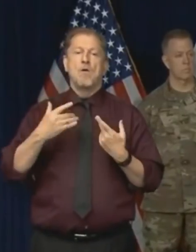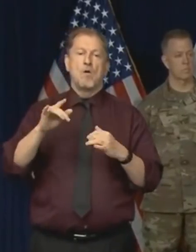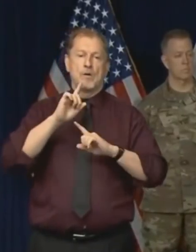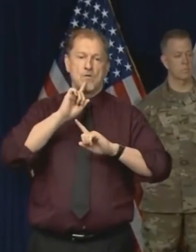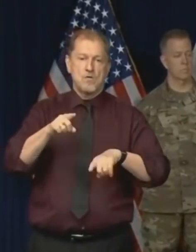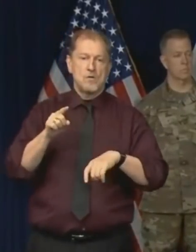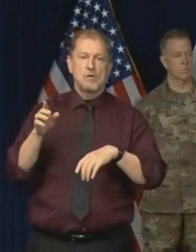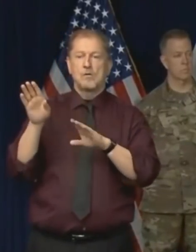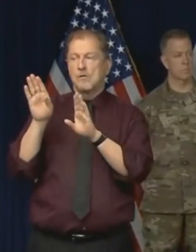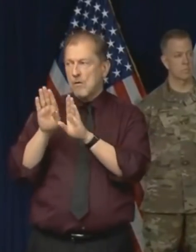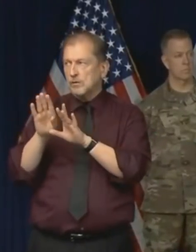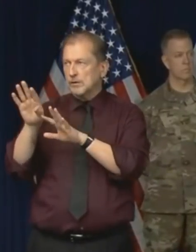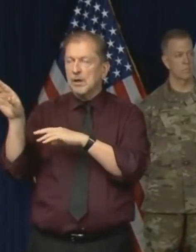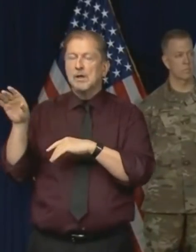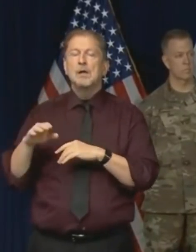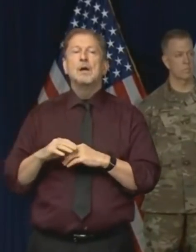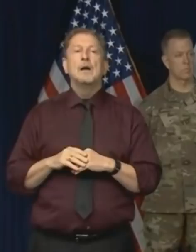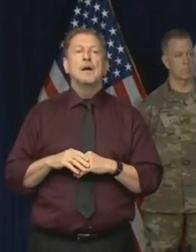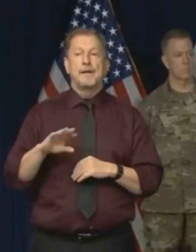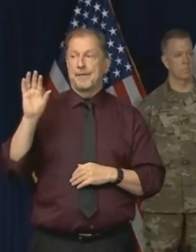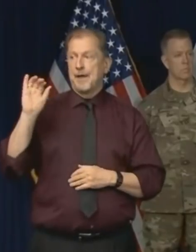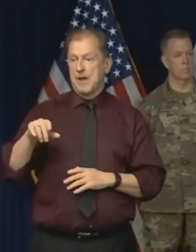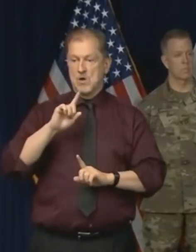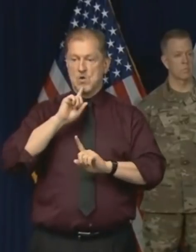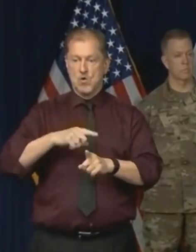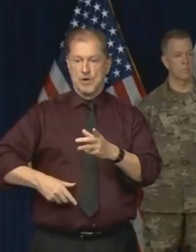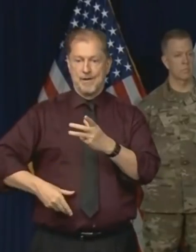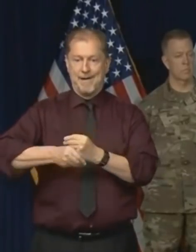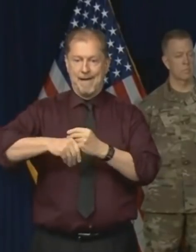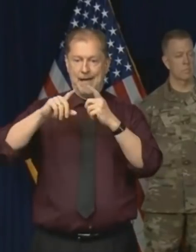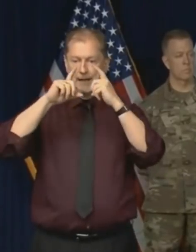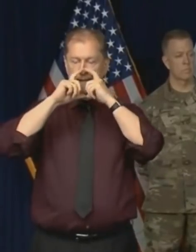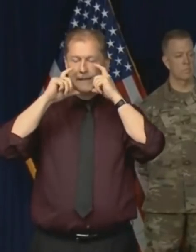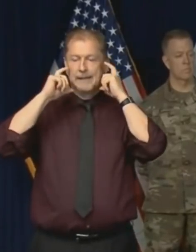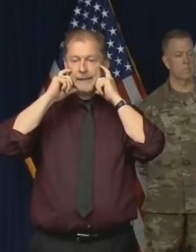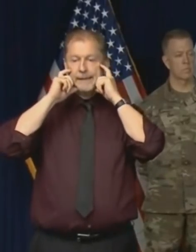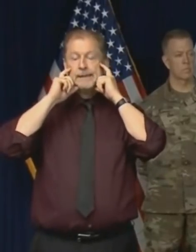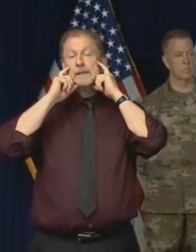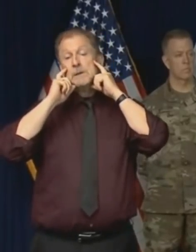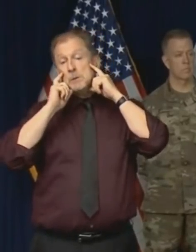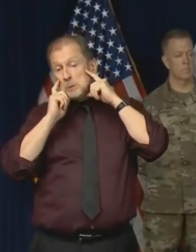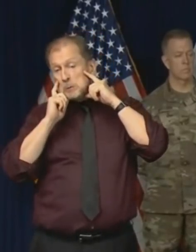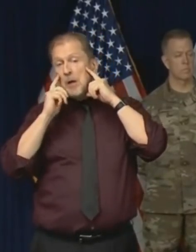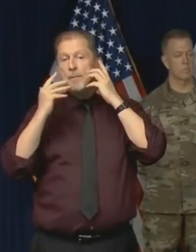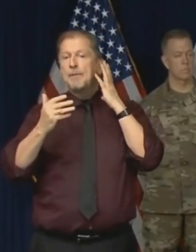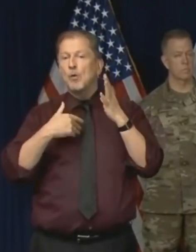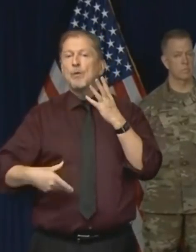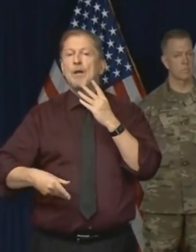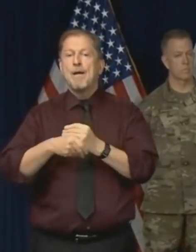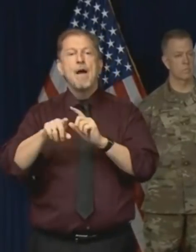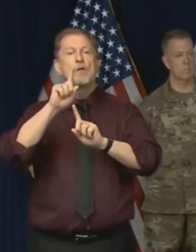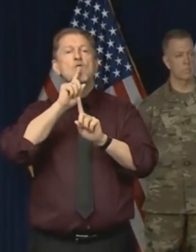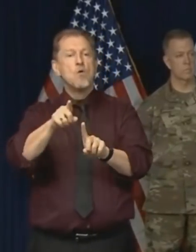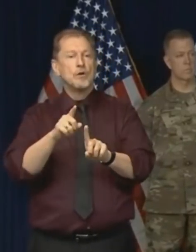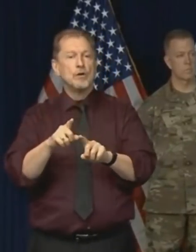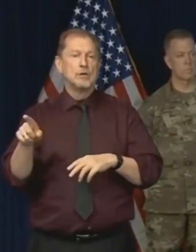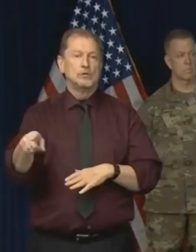that is one that I think might be seriously important for us to, you know, consider, you know, in the period going forward.